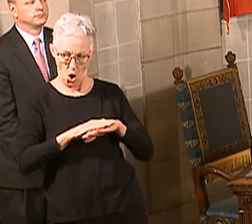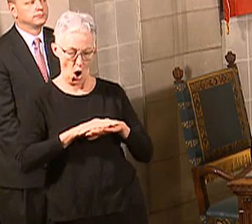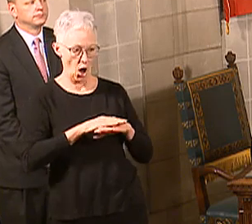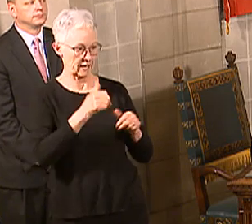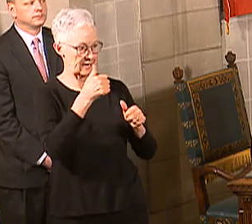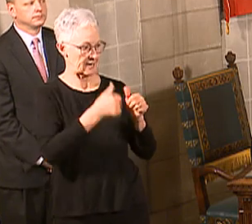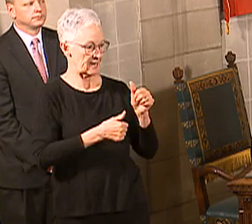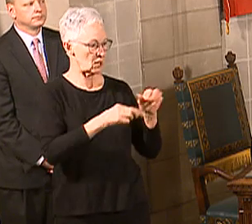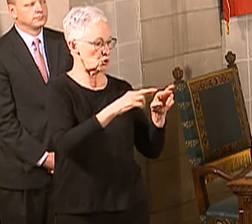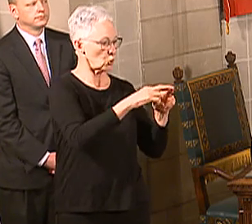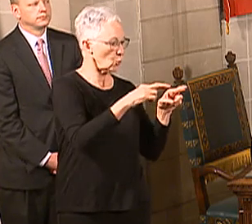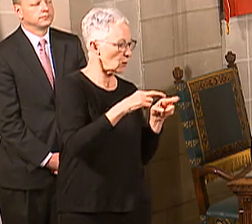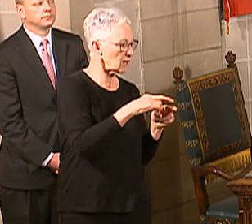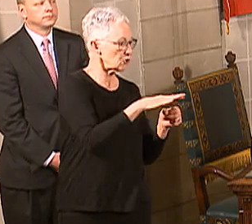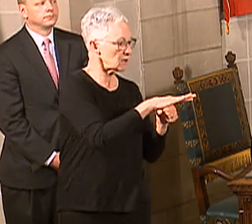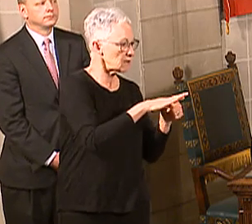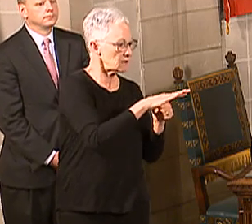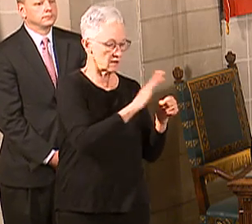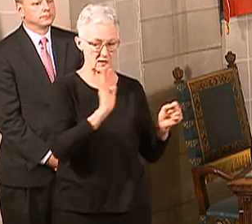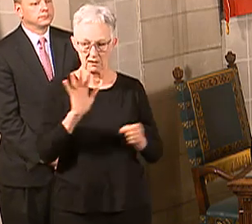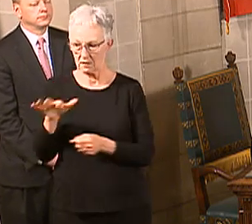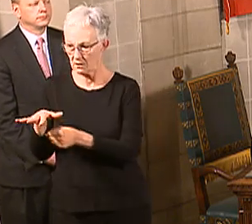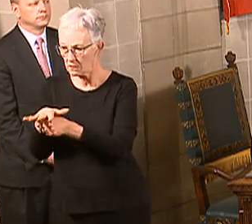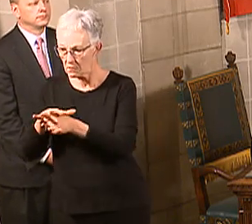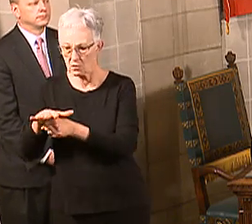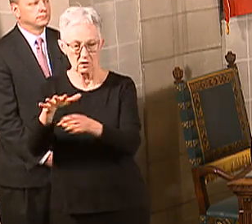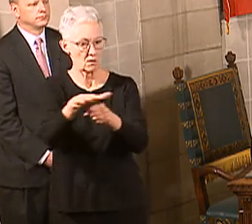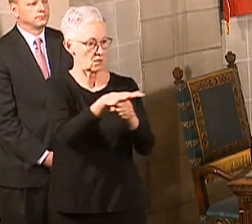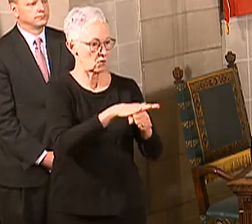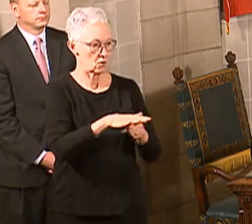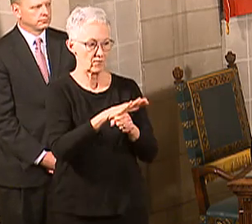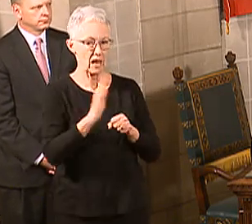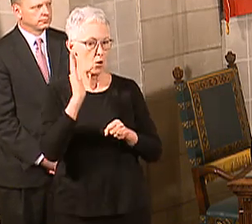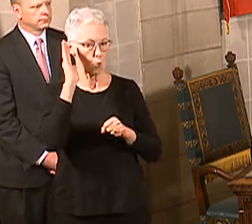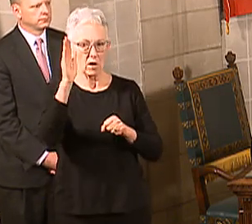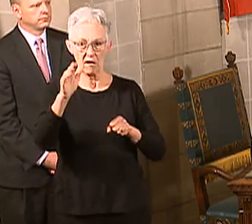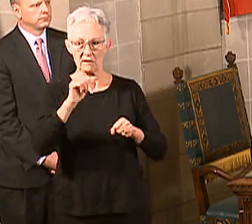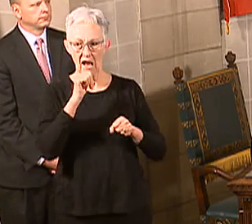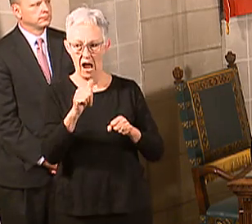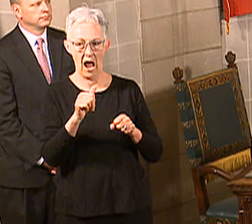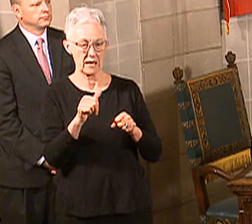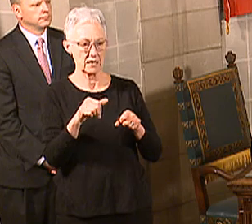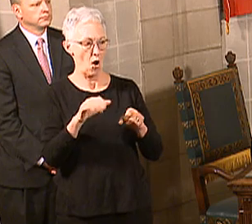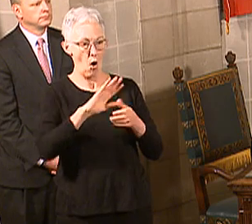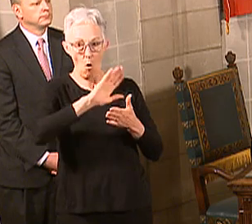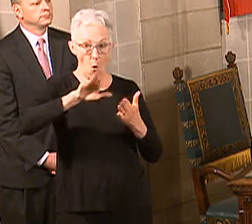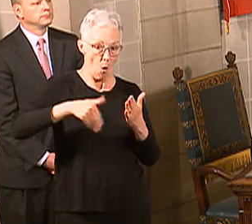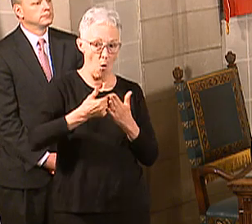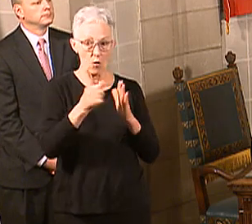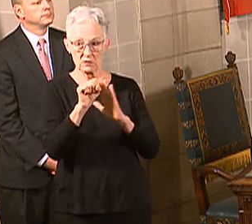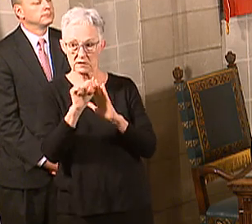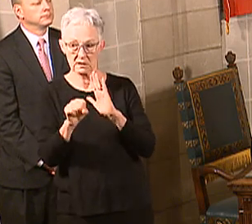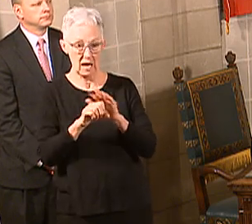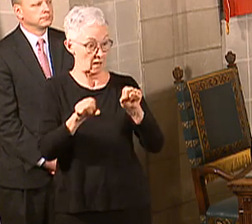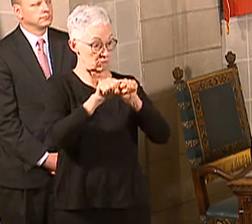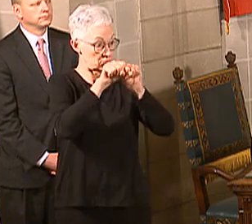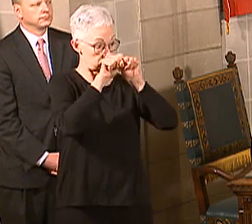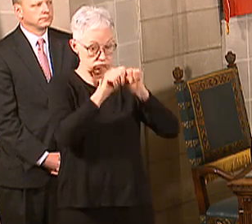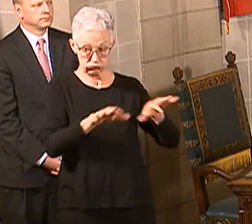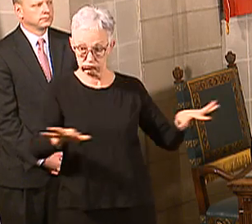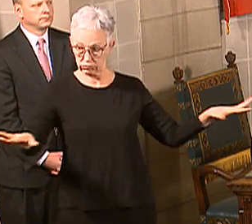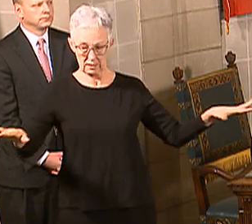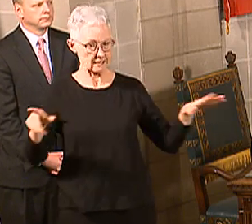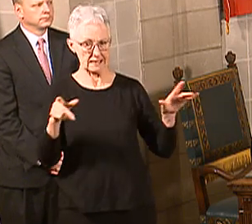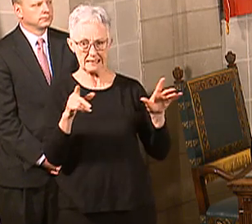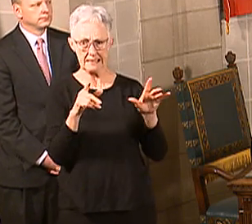spread across our state. won't be spread at the same time. And so we'll take these directed health measures as we need them. And in each place, you know, we've